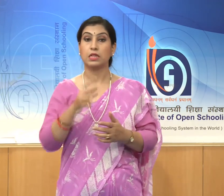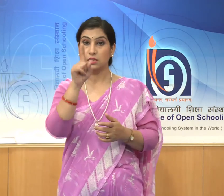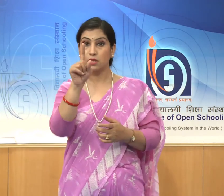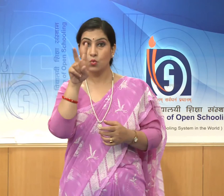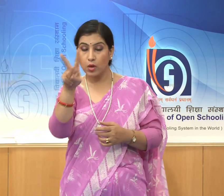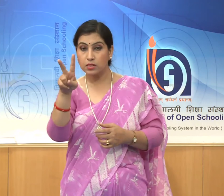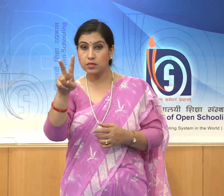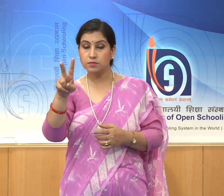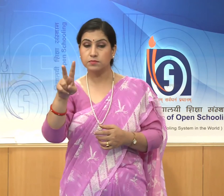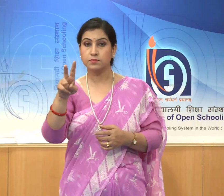century